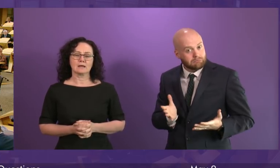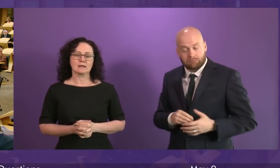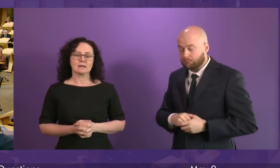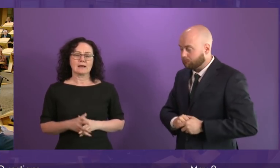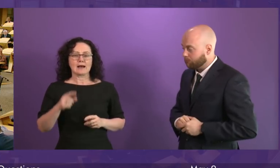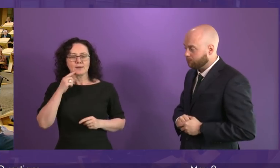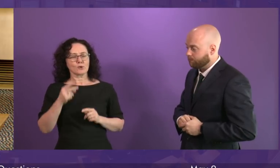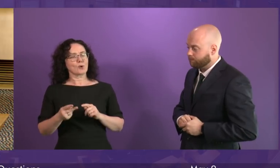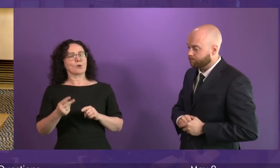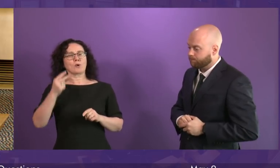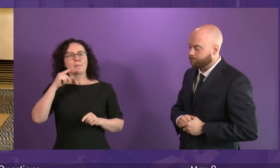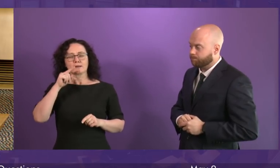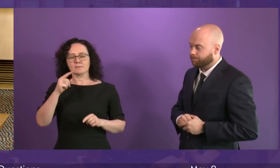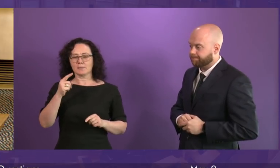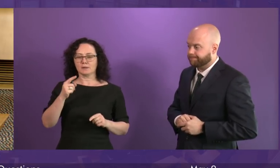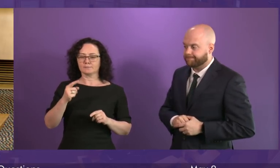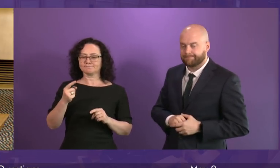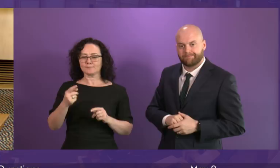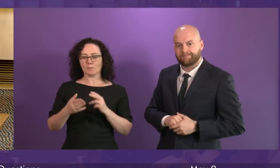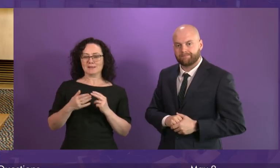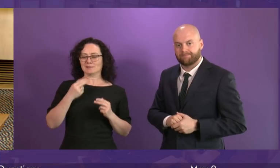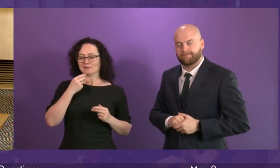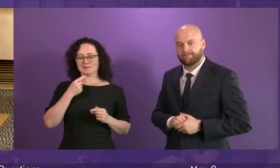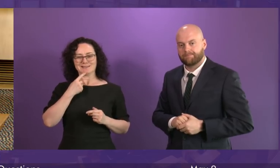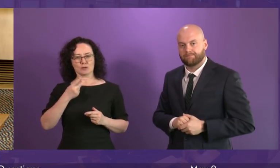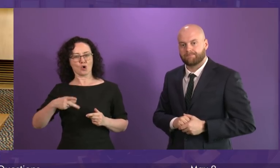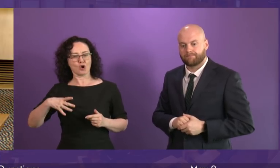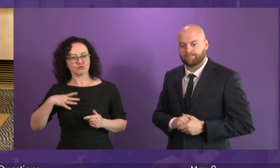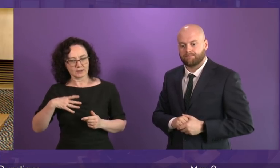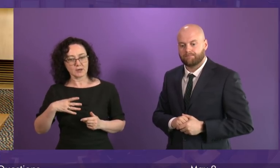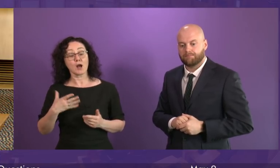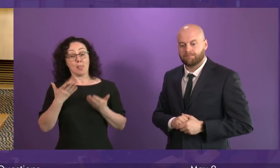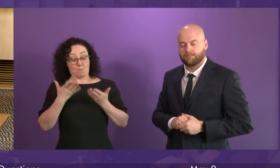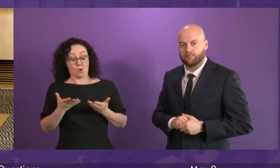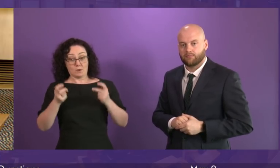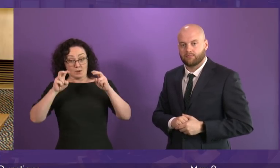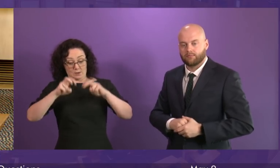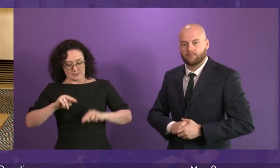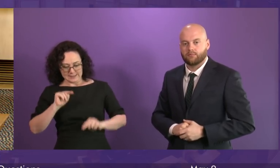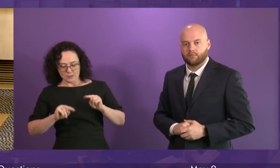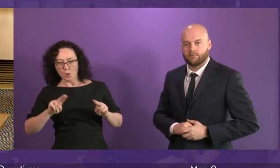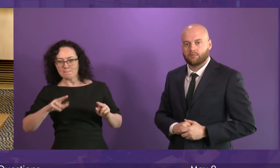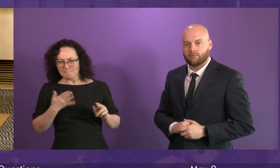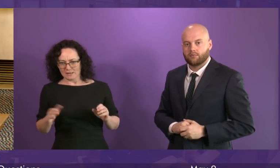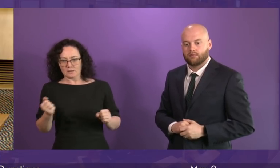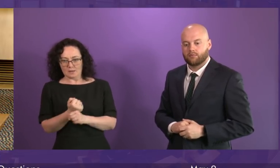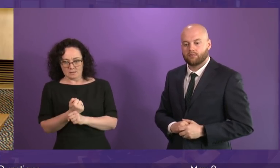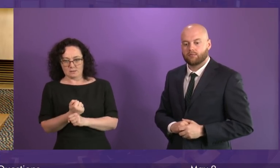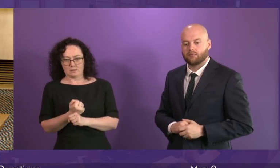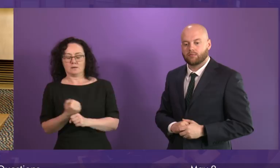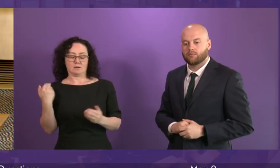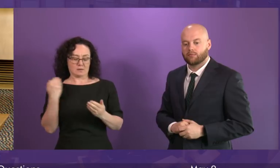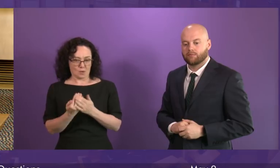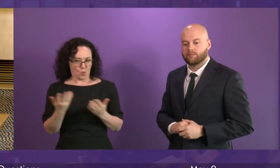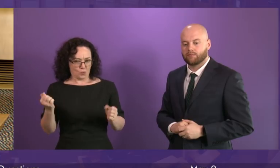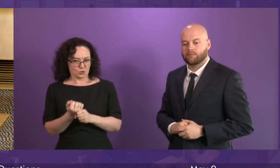answers ago, what I said is we are carrying out an analysis of what we are doing, where we need to do more and what we need to do differently.